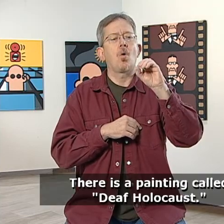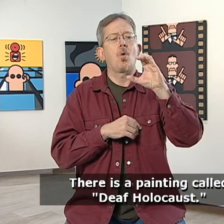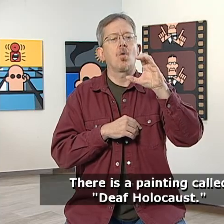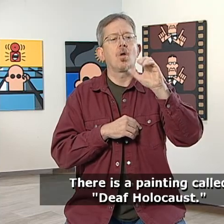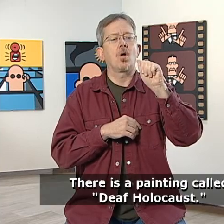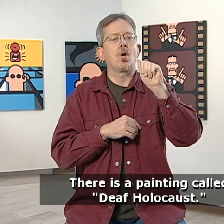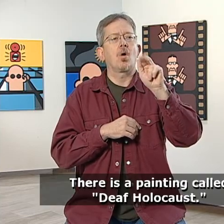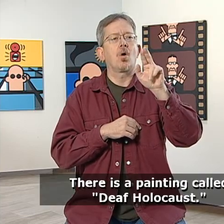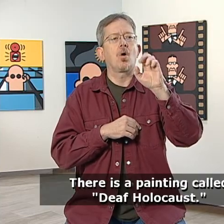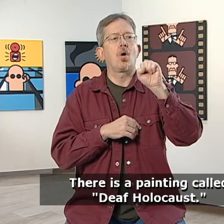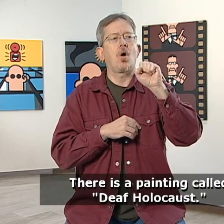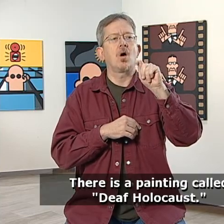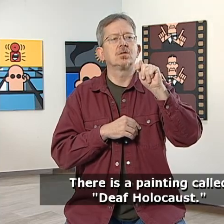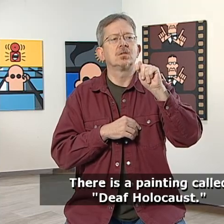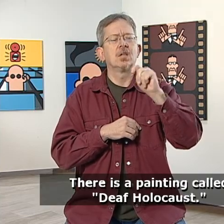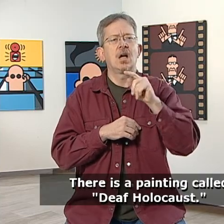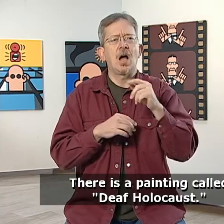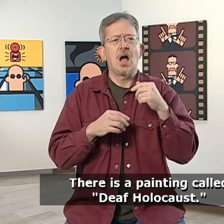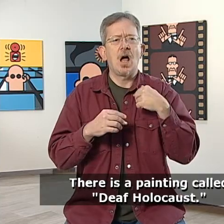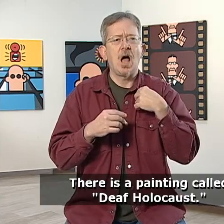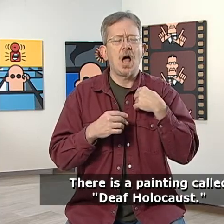There is a painting called Deaf Holocaust.